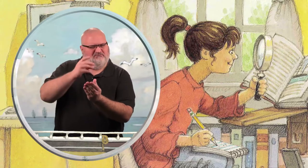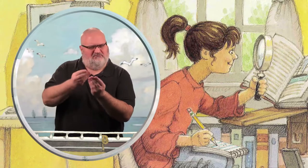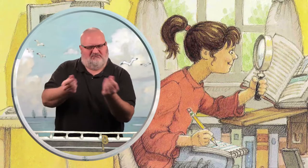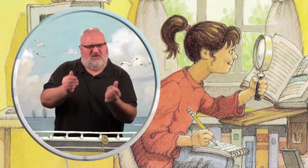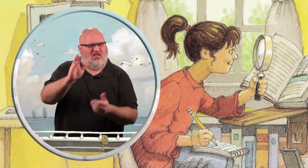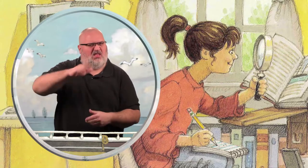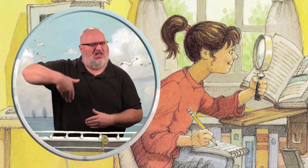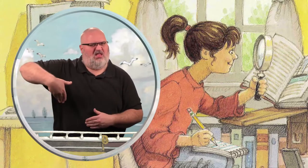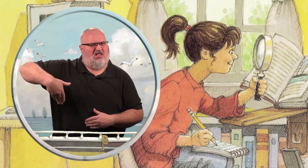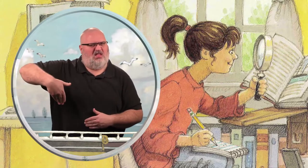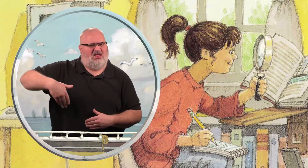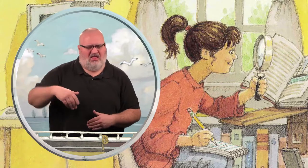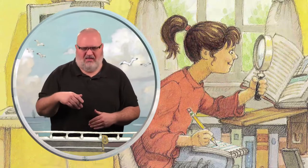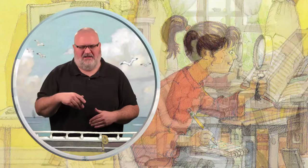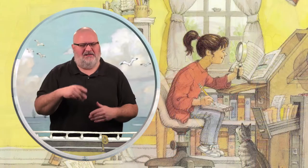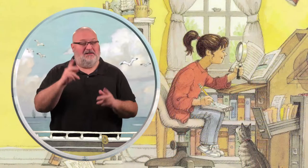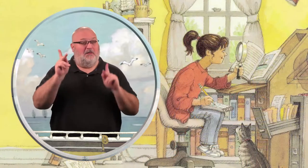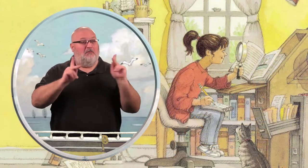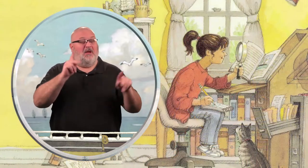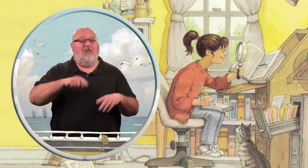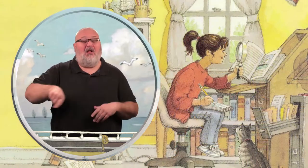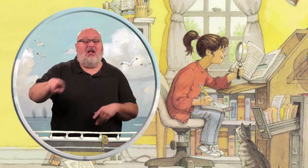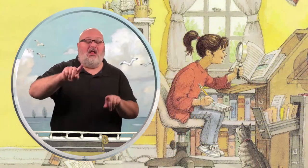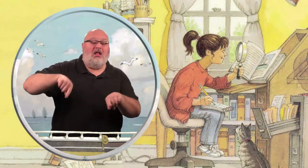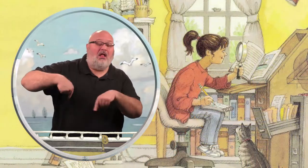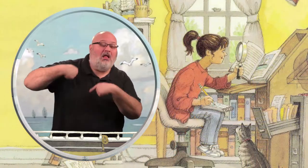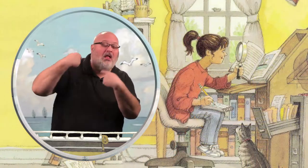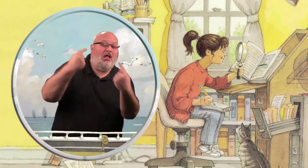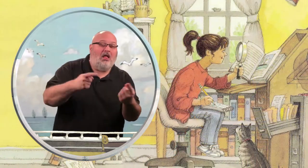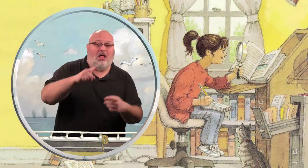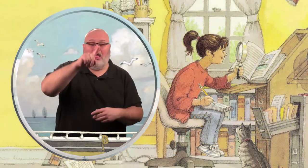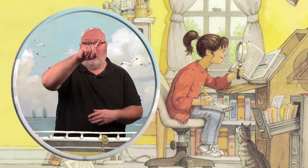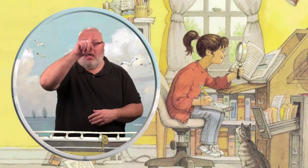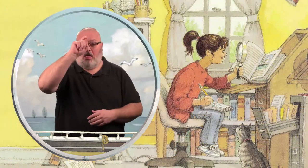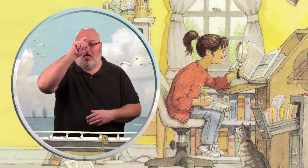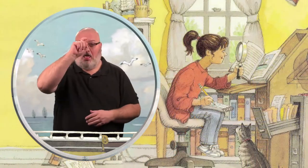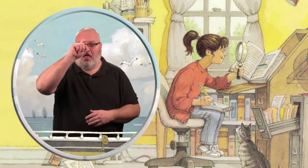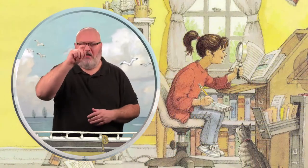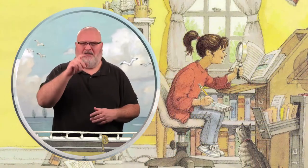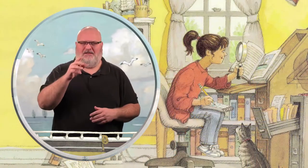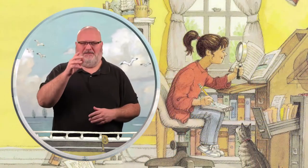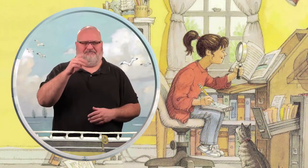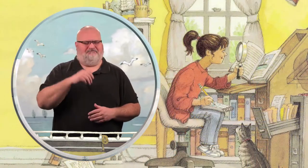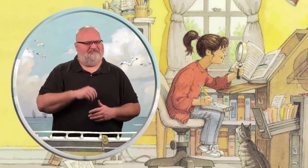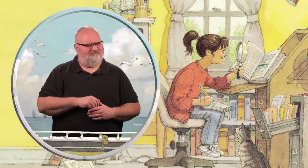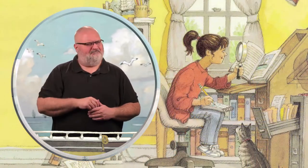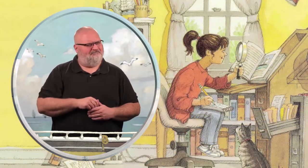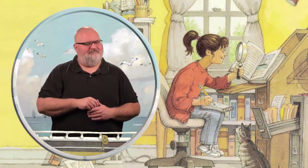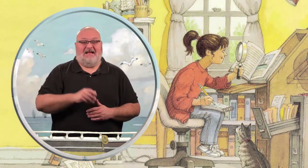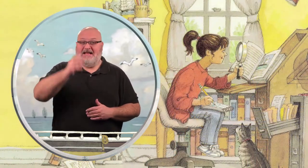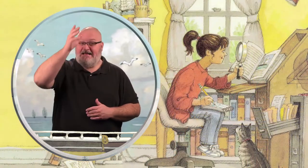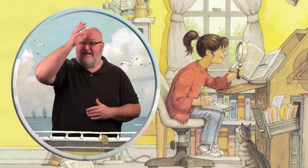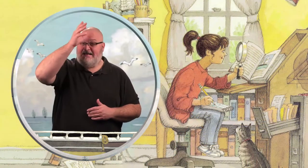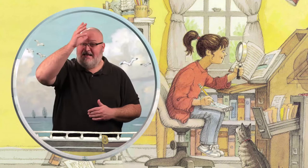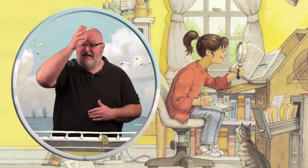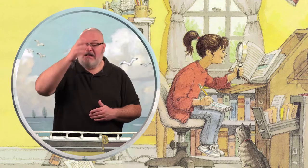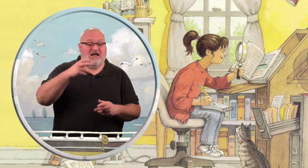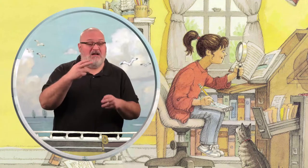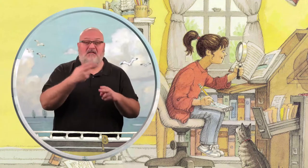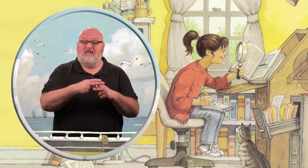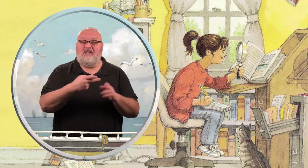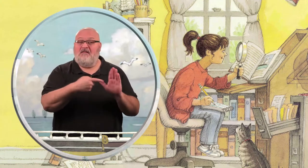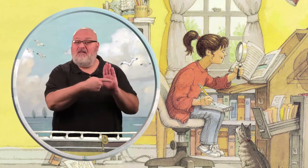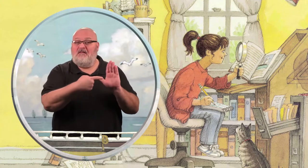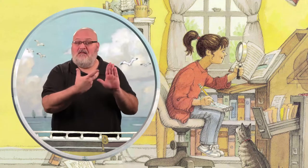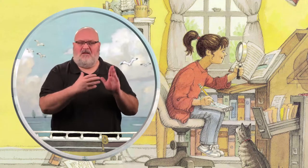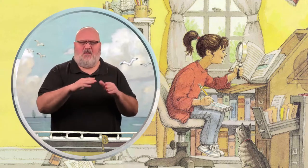What I'm most curious about now is my father's file of old mysteries that have never been solved. They have baffled people for years.